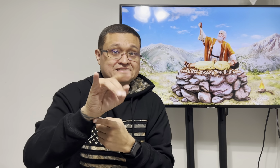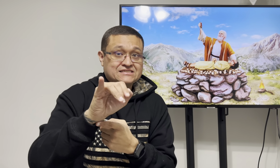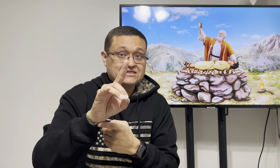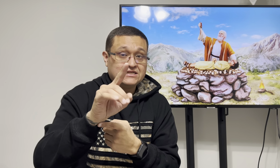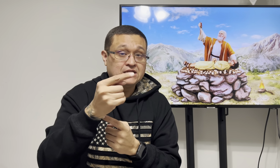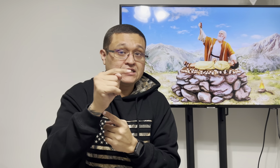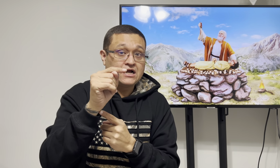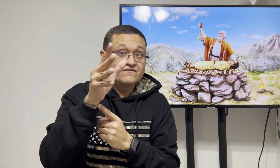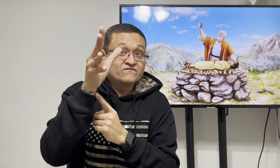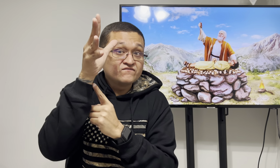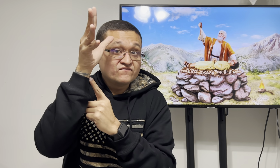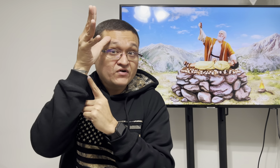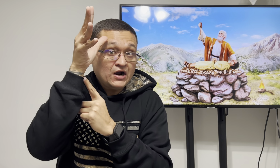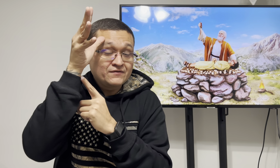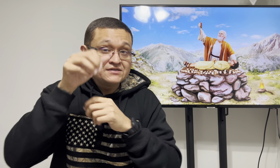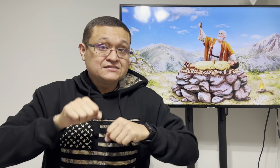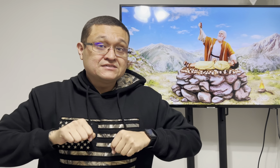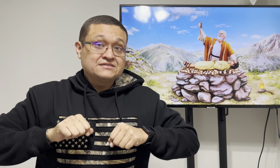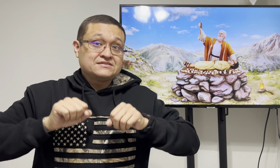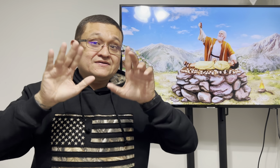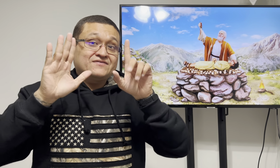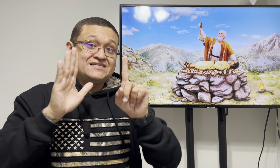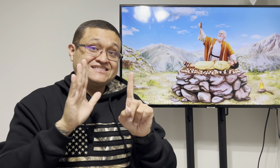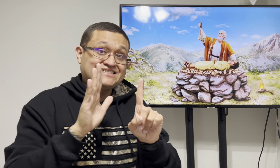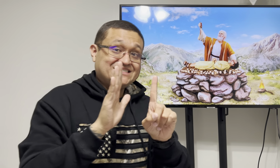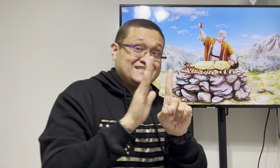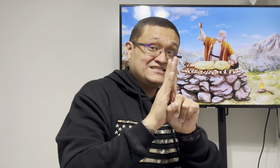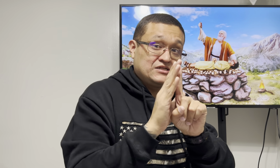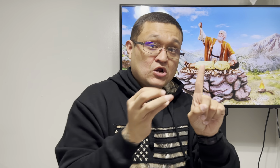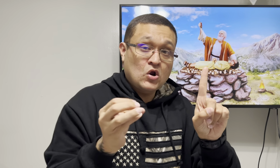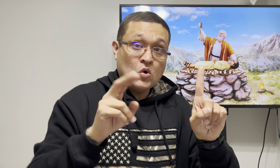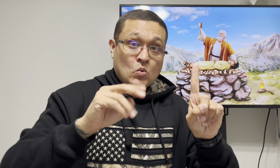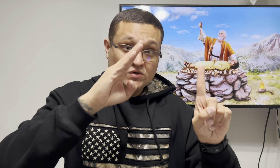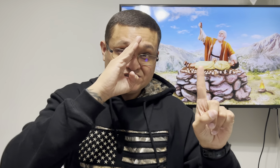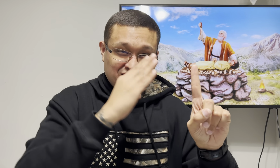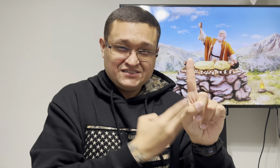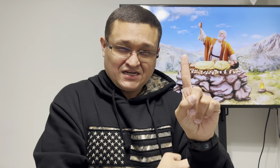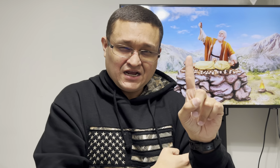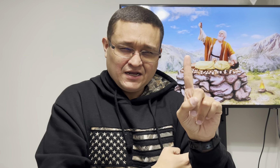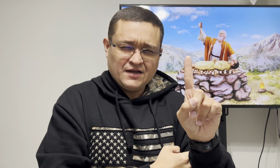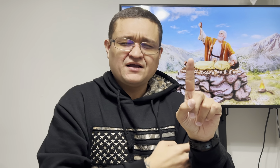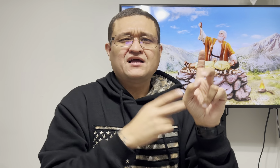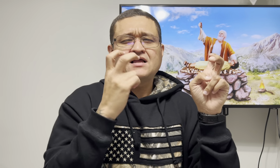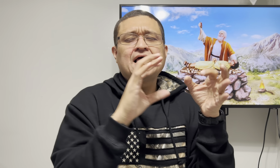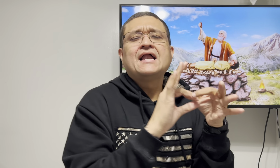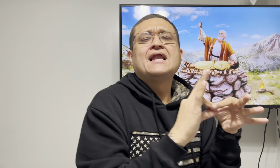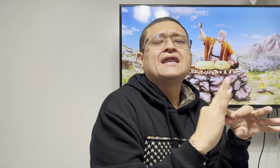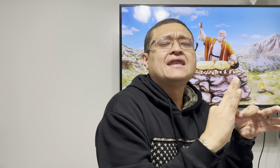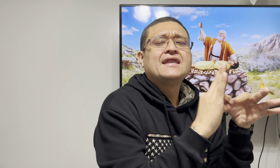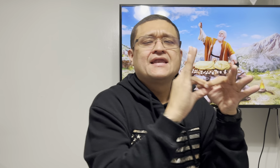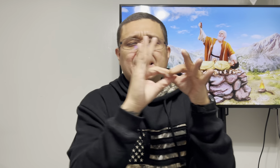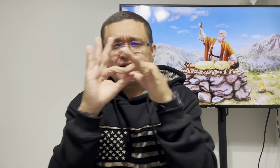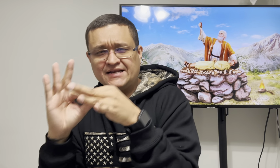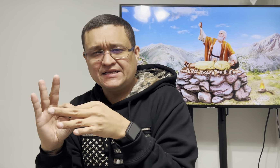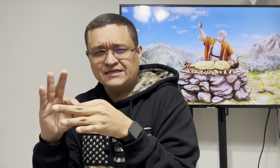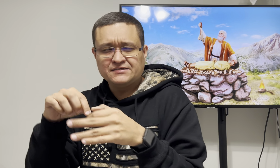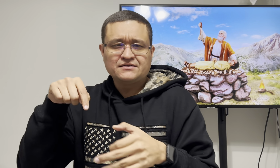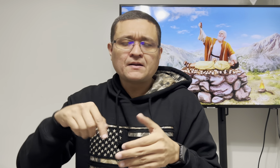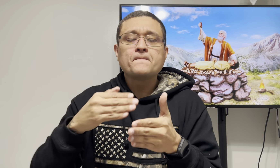we got we vlogged about did the father sacrifice his own son this is connected to that one